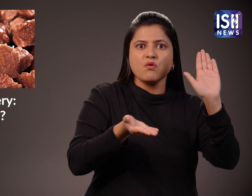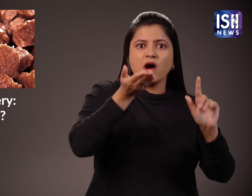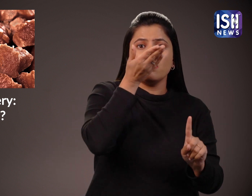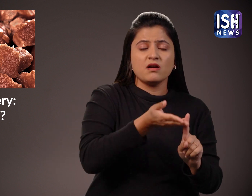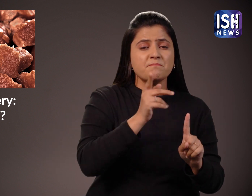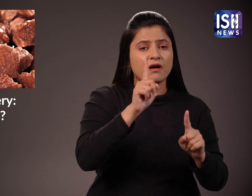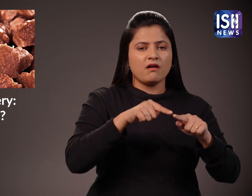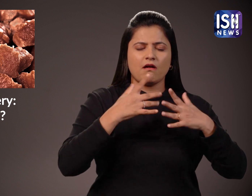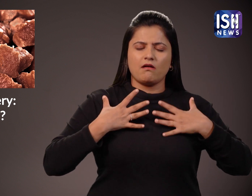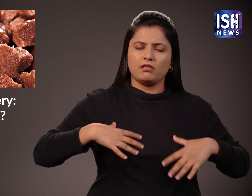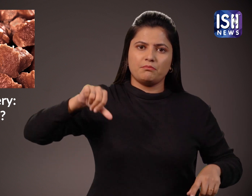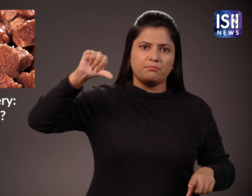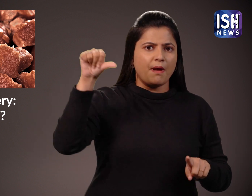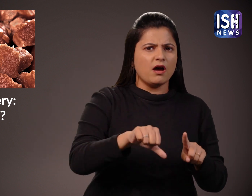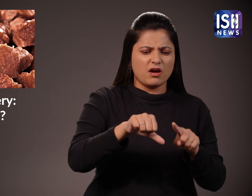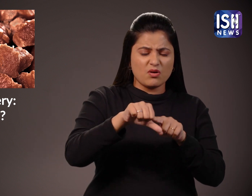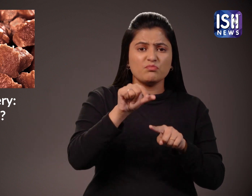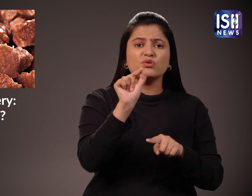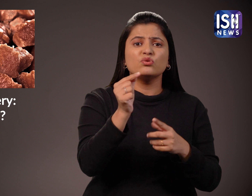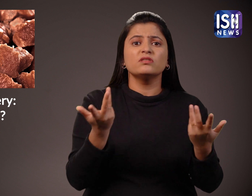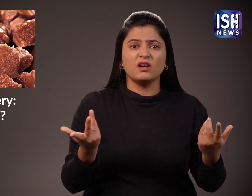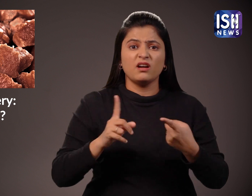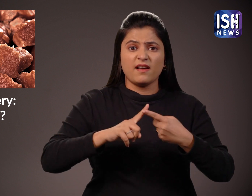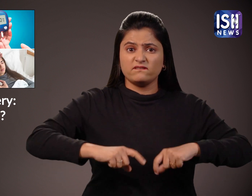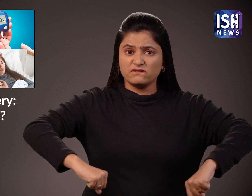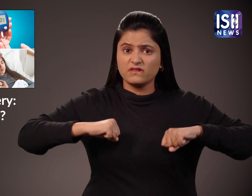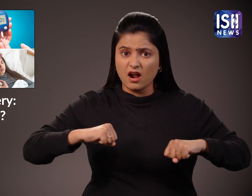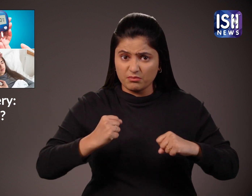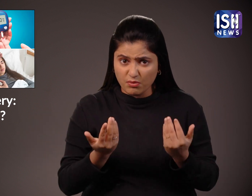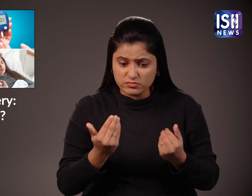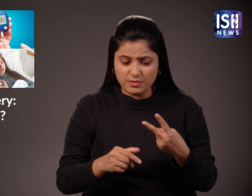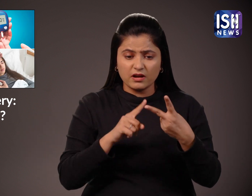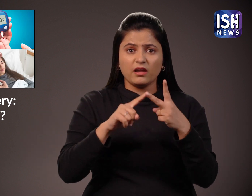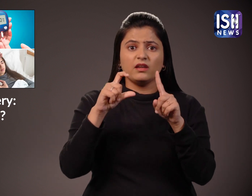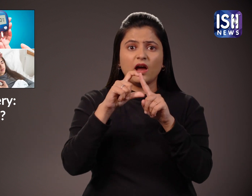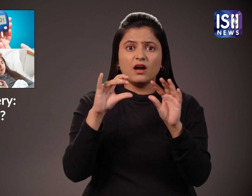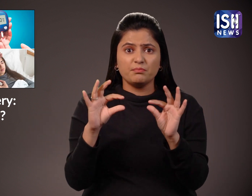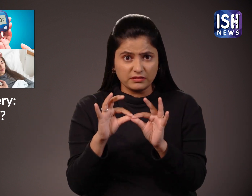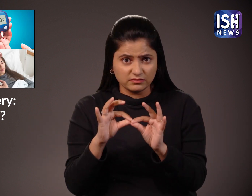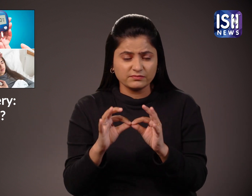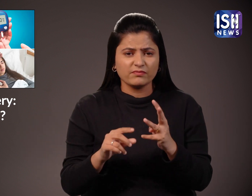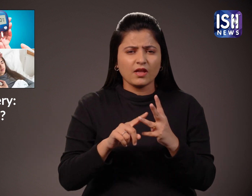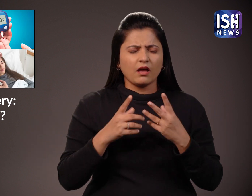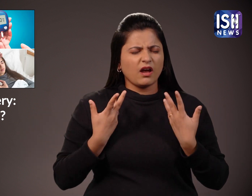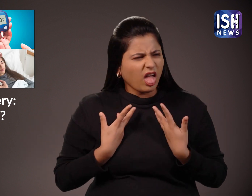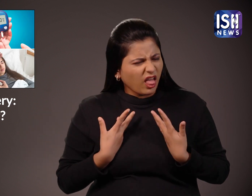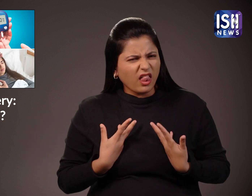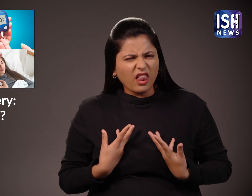That is why sugar is bad for health. It causes weight gain, fatigue, diabetes, fever,